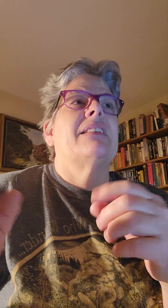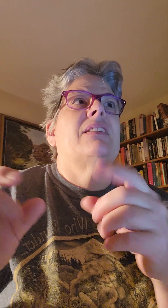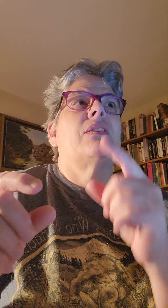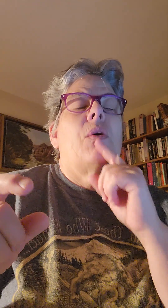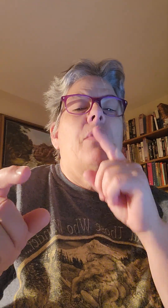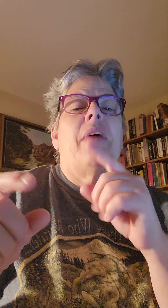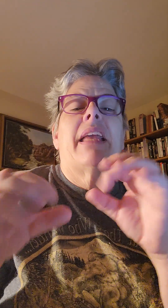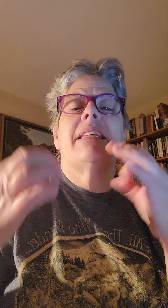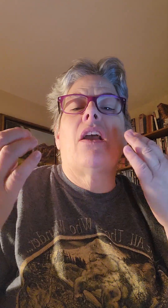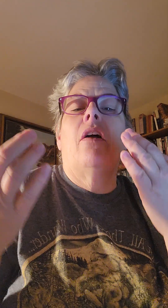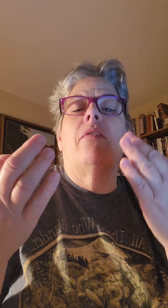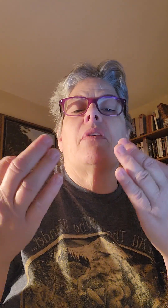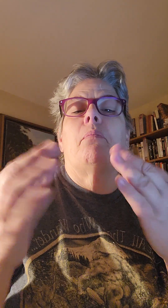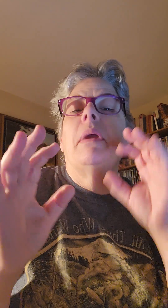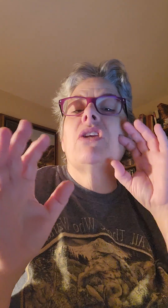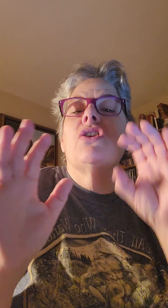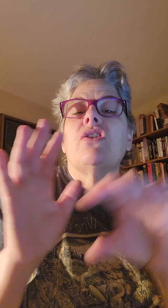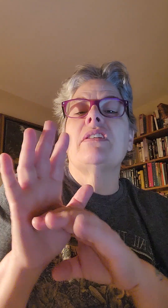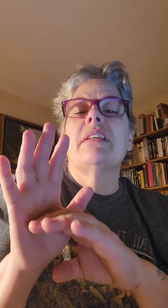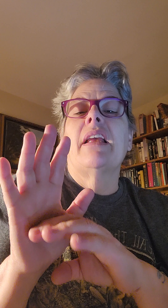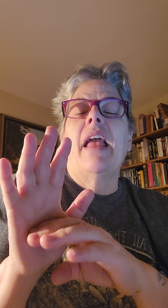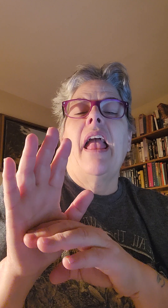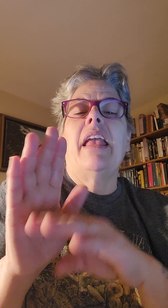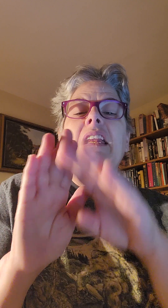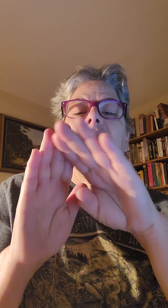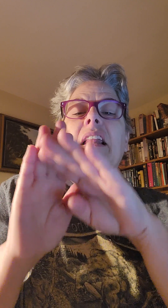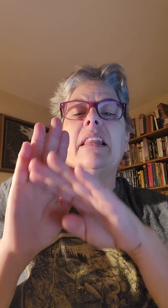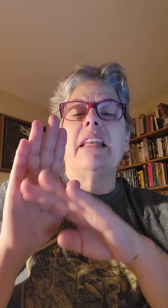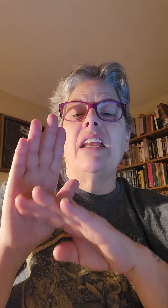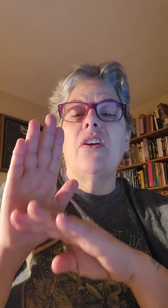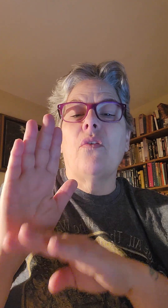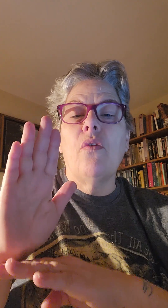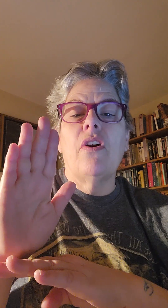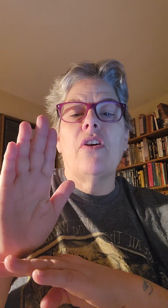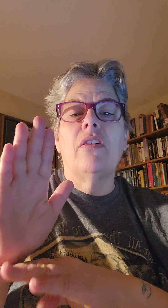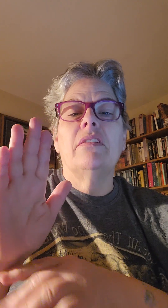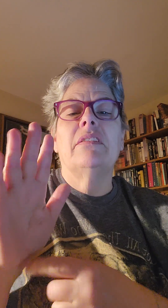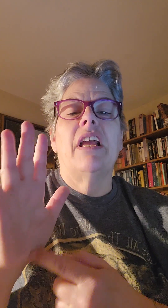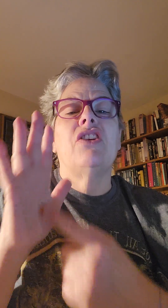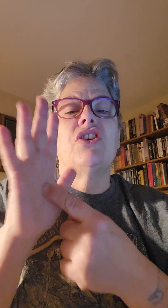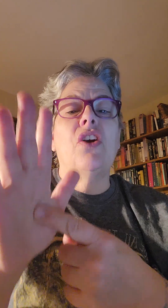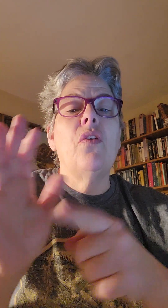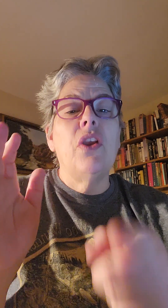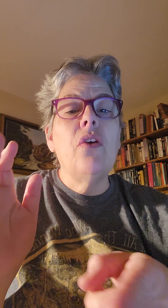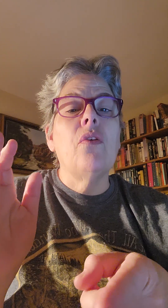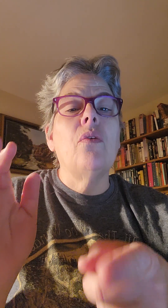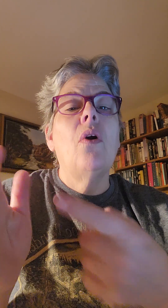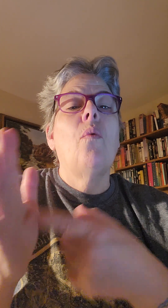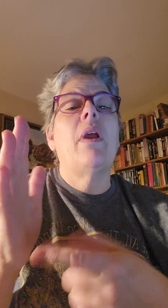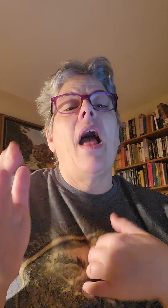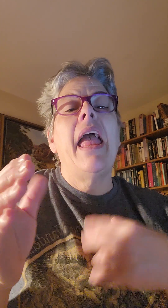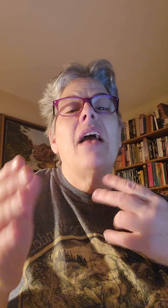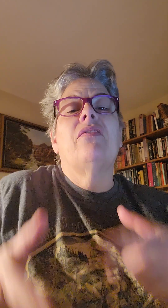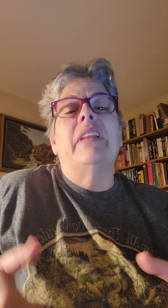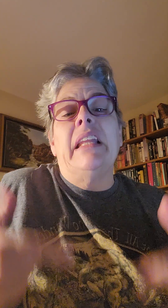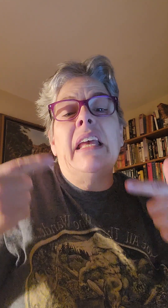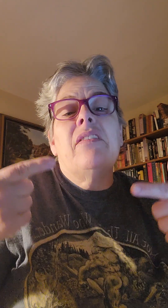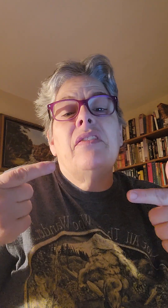so if I can take all of the pictures in a linear order and show you what I have lived